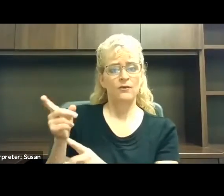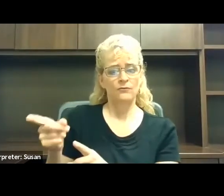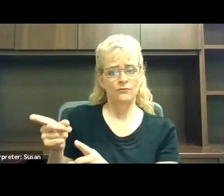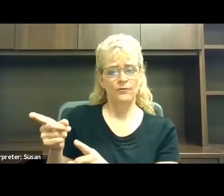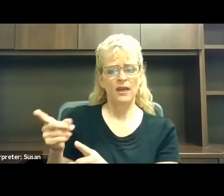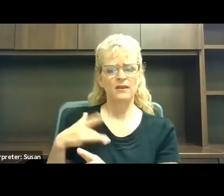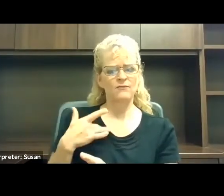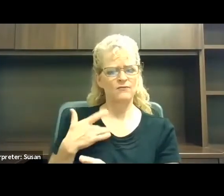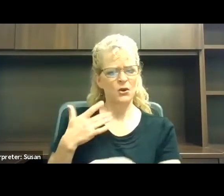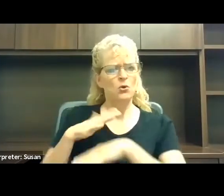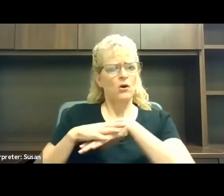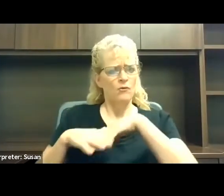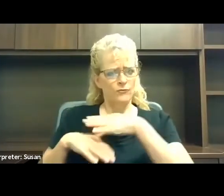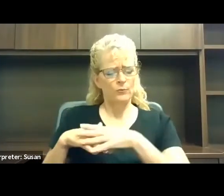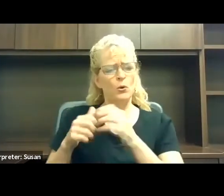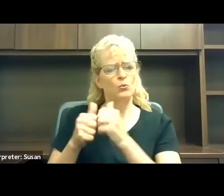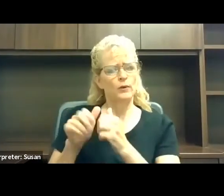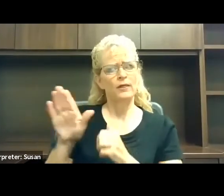to do so.